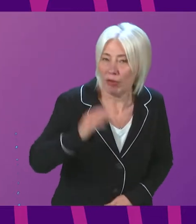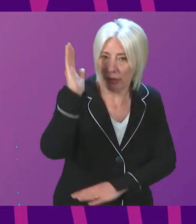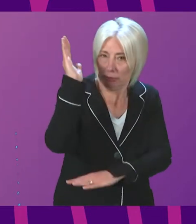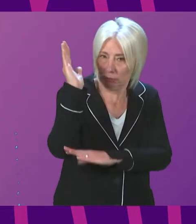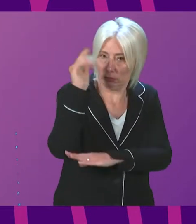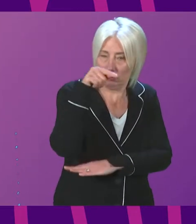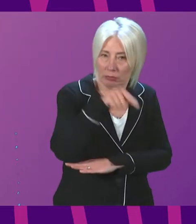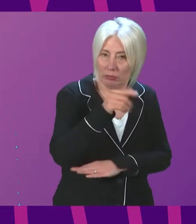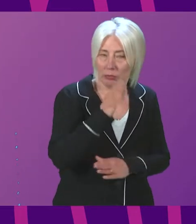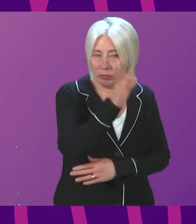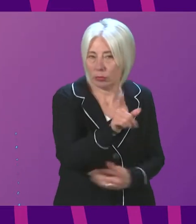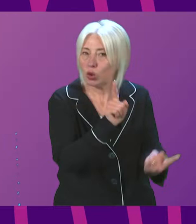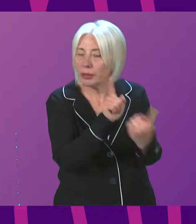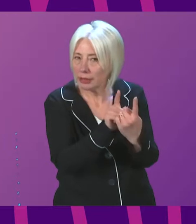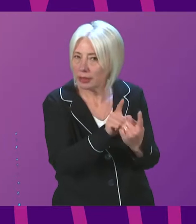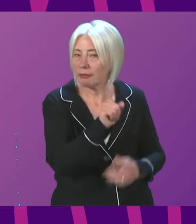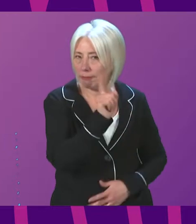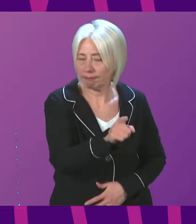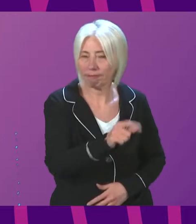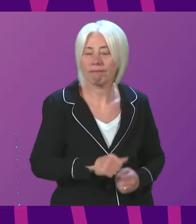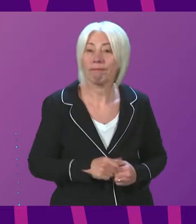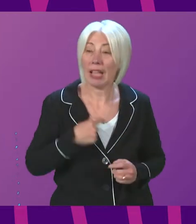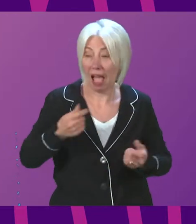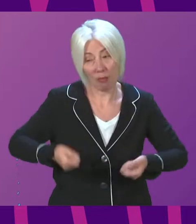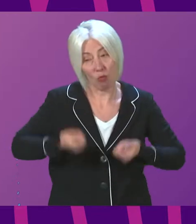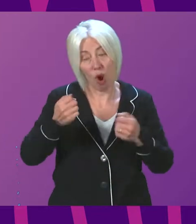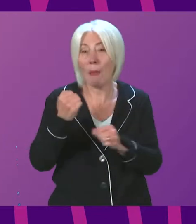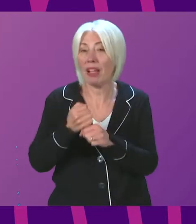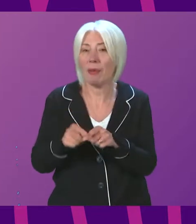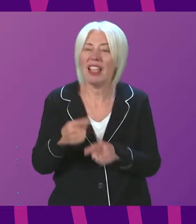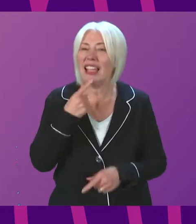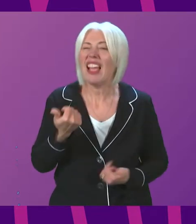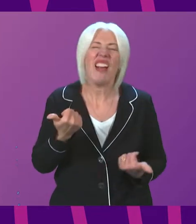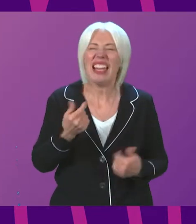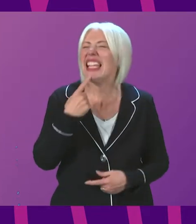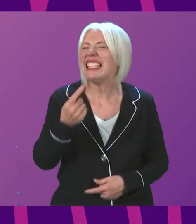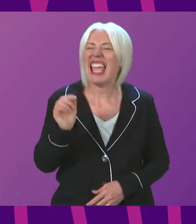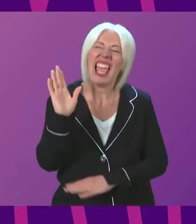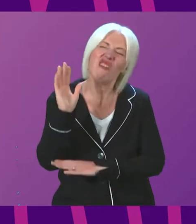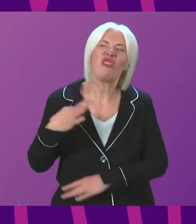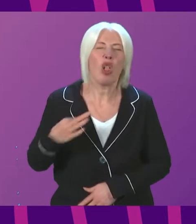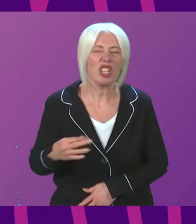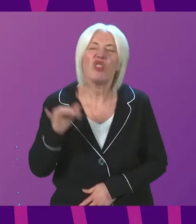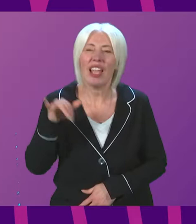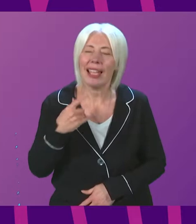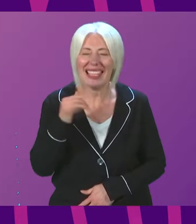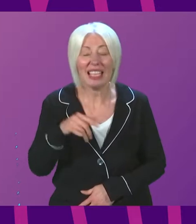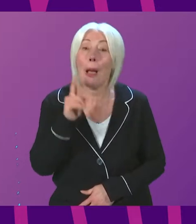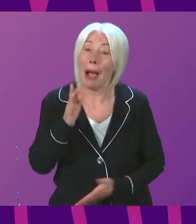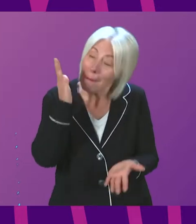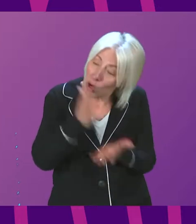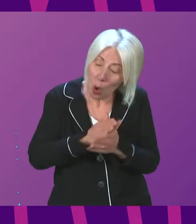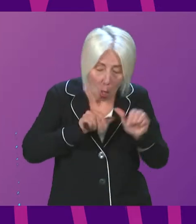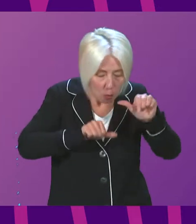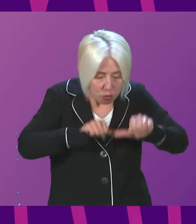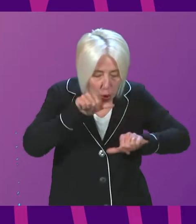and it is one thing and this is something I have certainly raised within government it one thing to say it is voluntary but we must make sure the process even